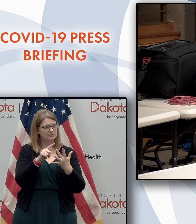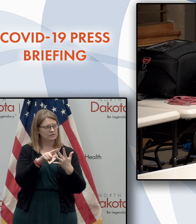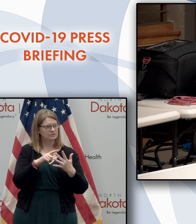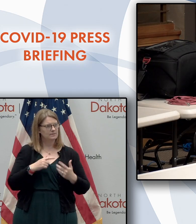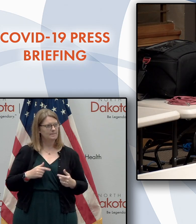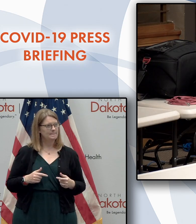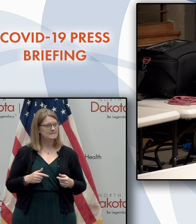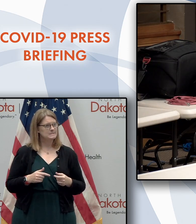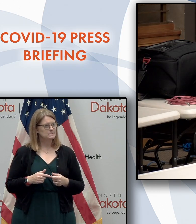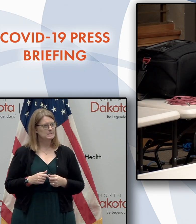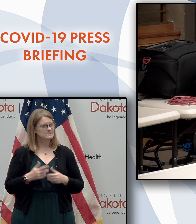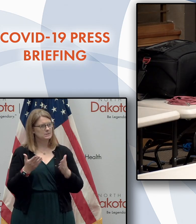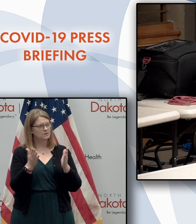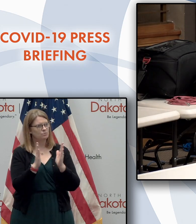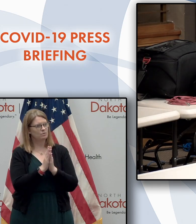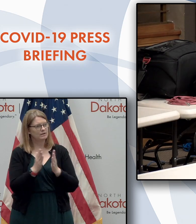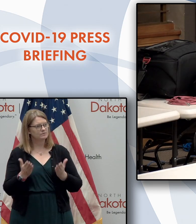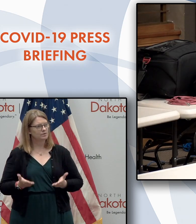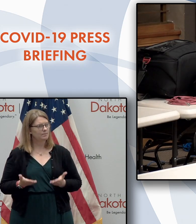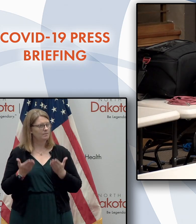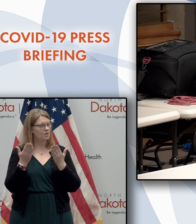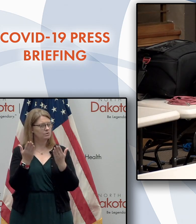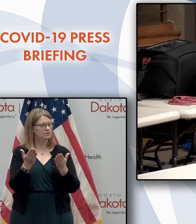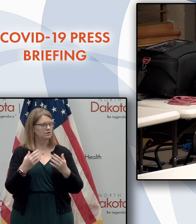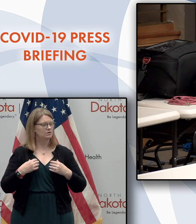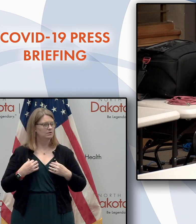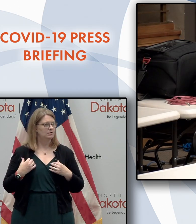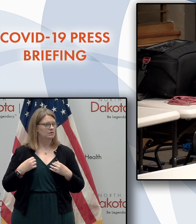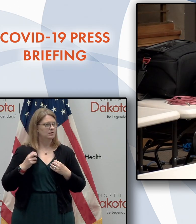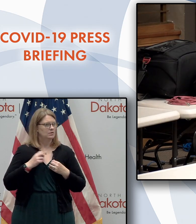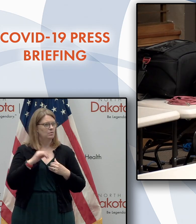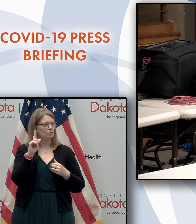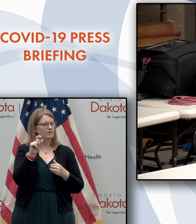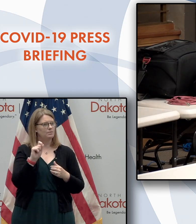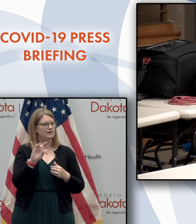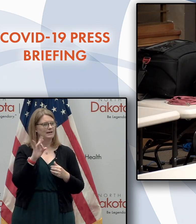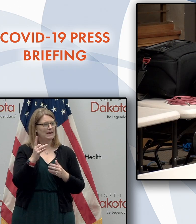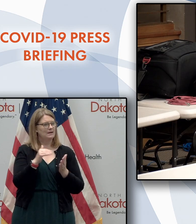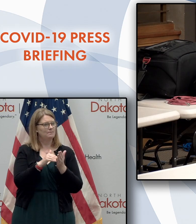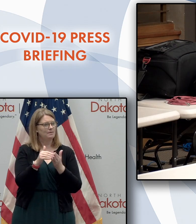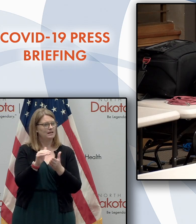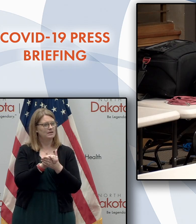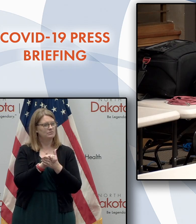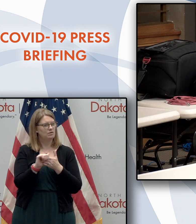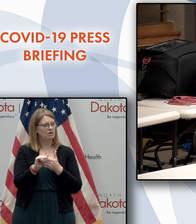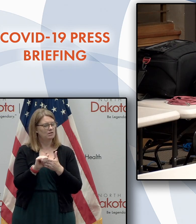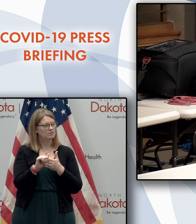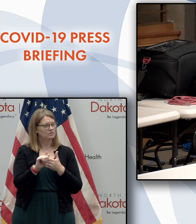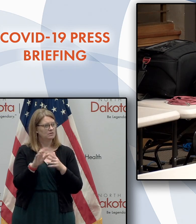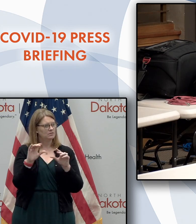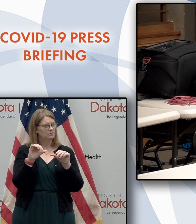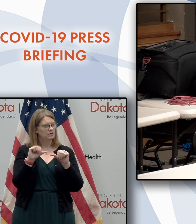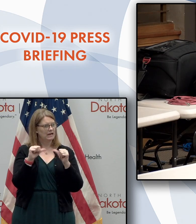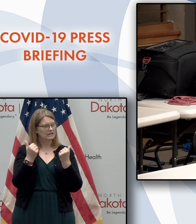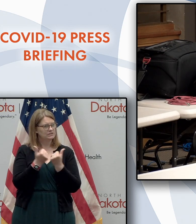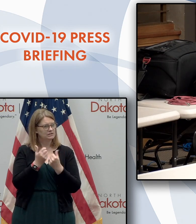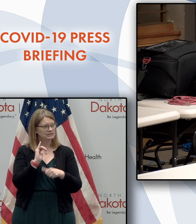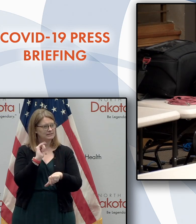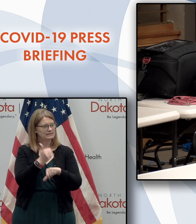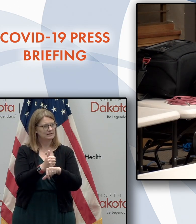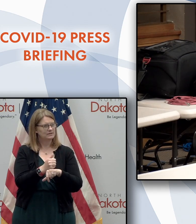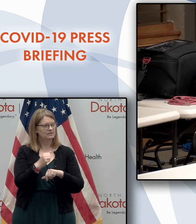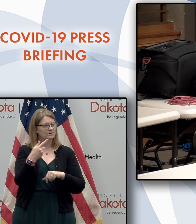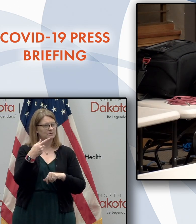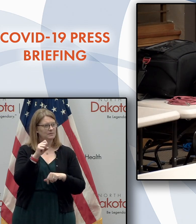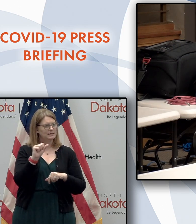you have a request for proposal out for 1.8 million dollars to a agency to create some